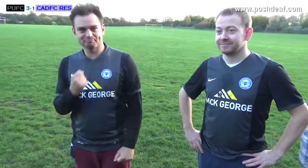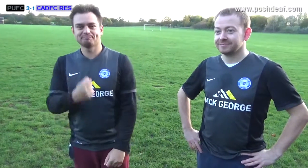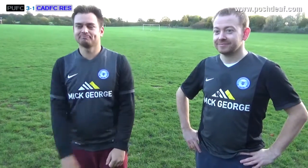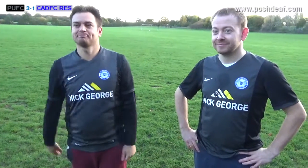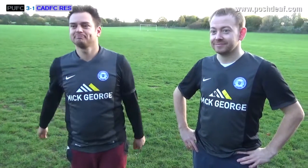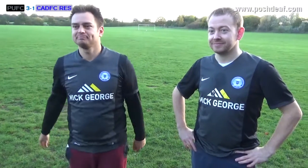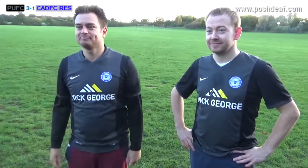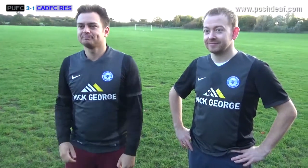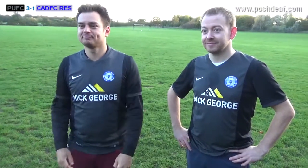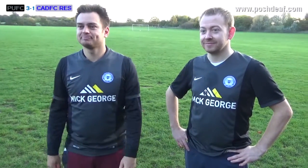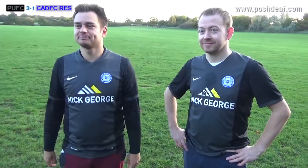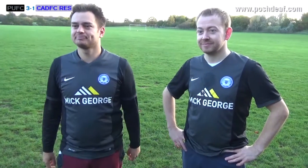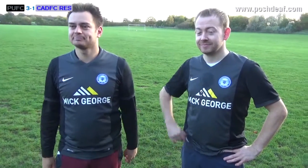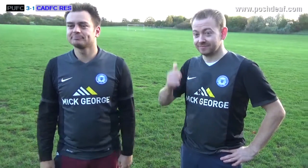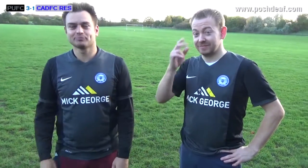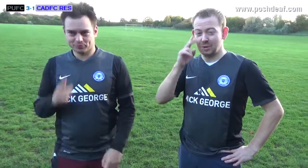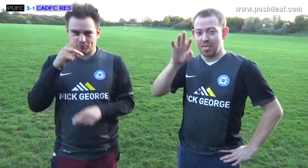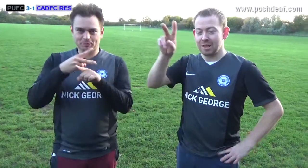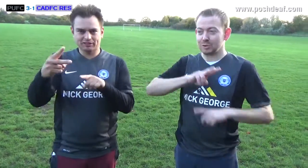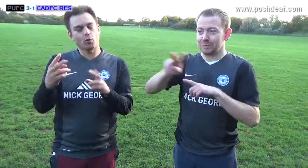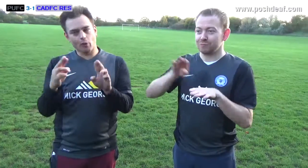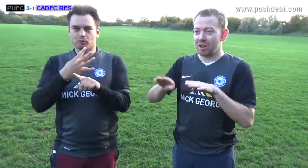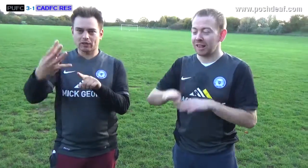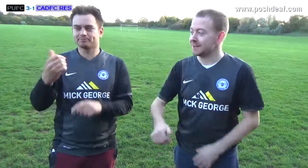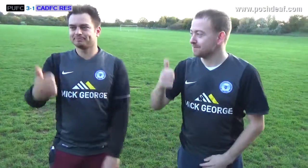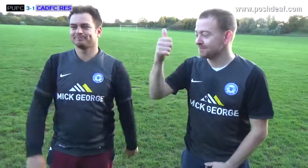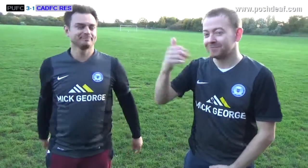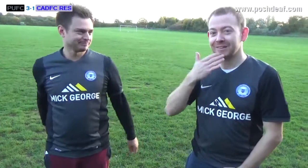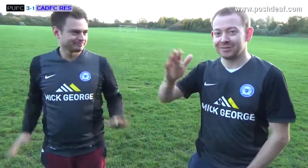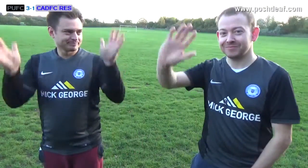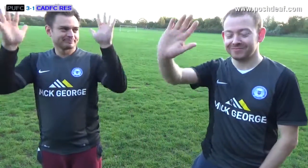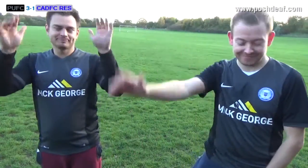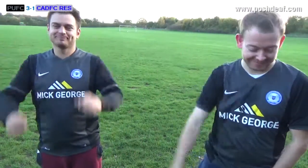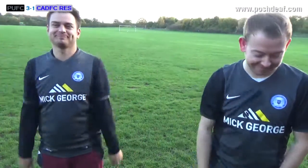know to do.